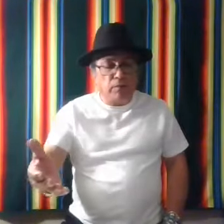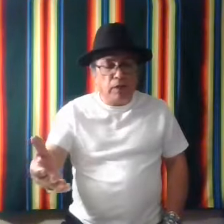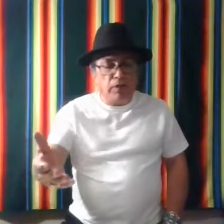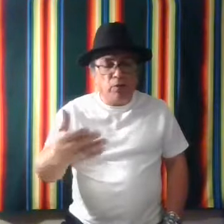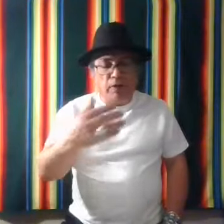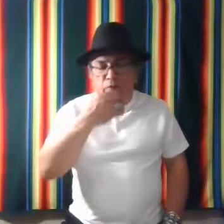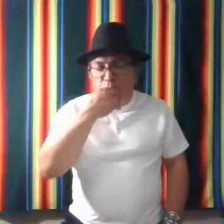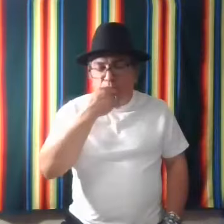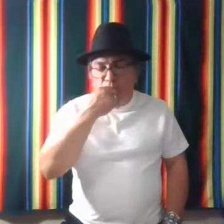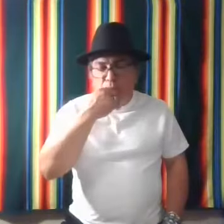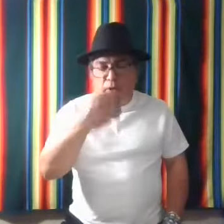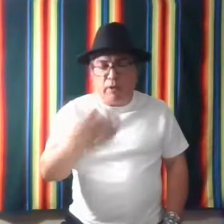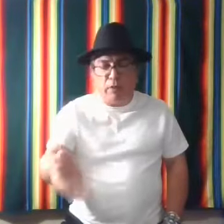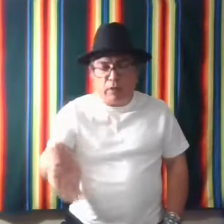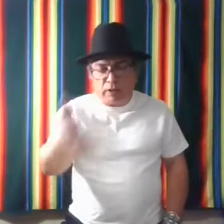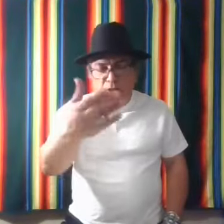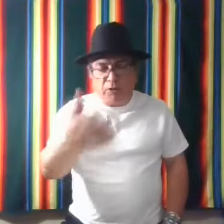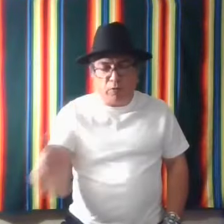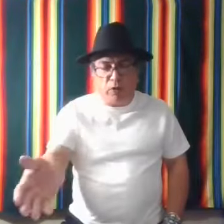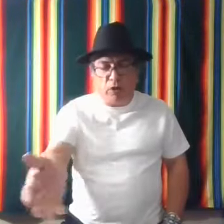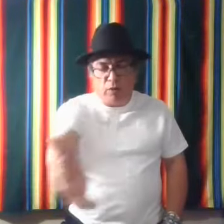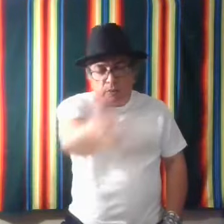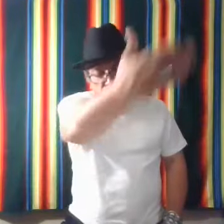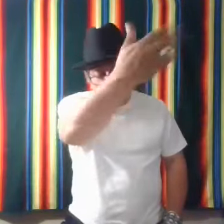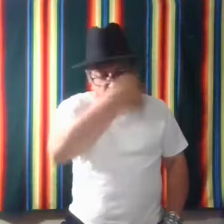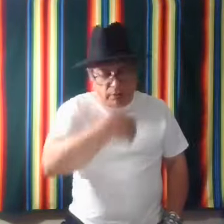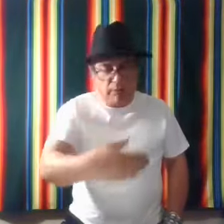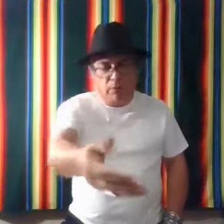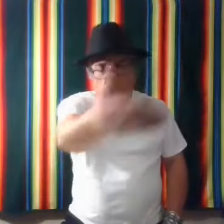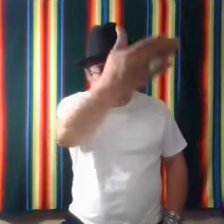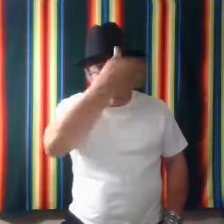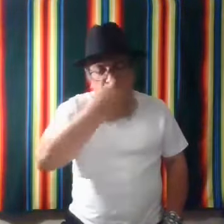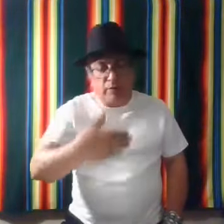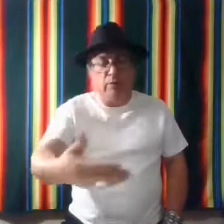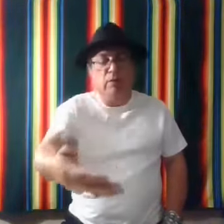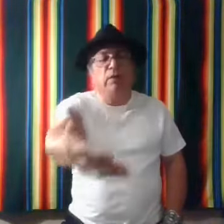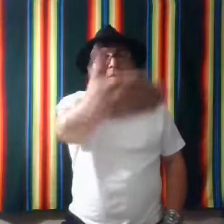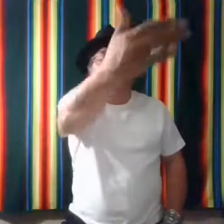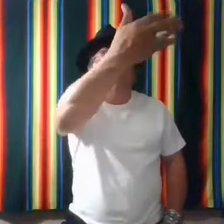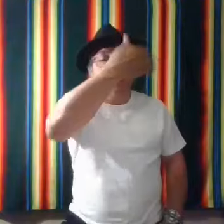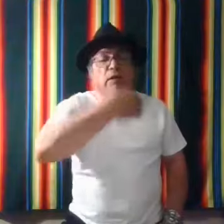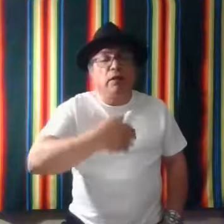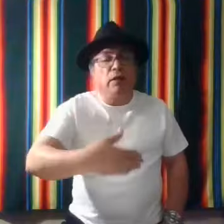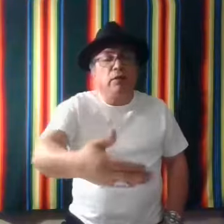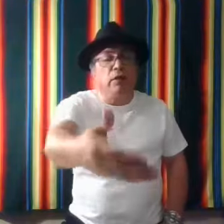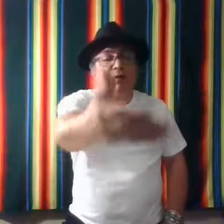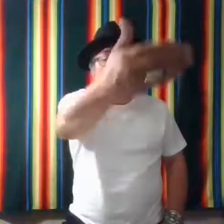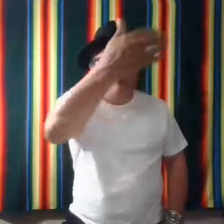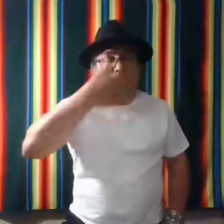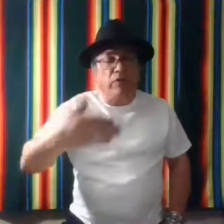Another way for doing come, I think I showed you a while ago, it was like a, a sweep, like